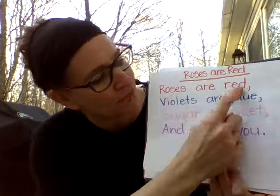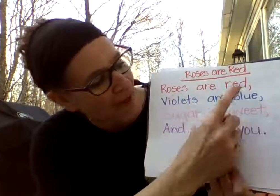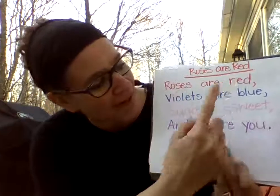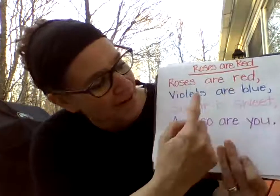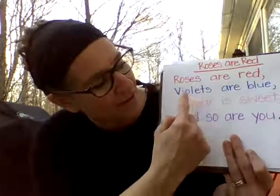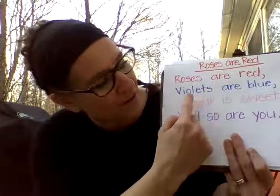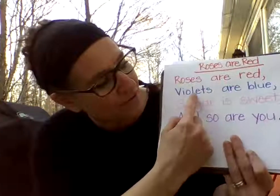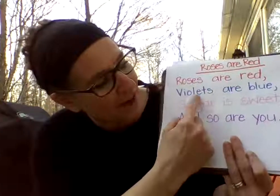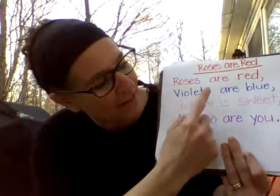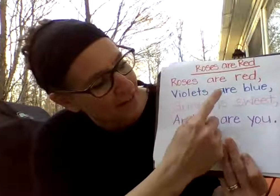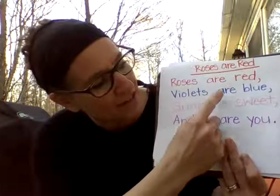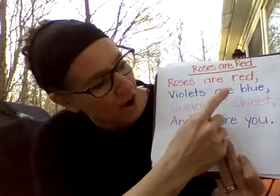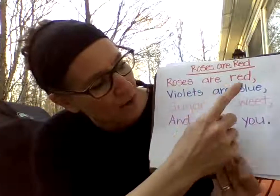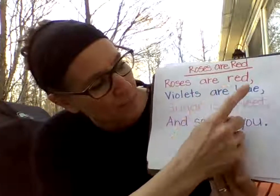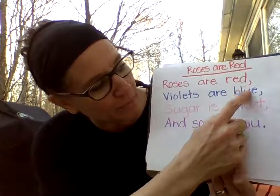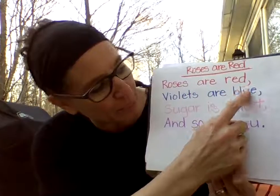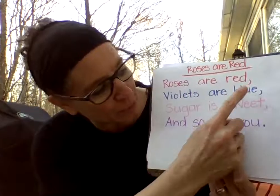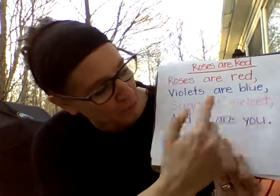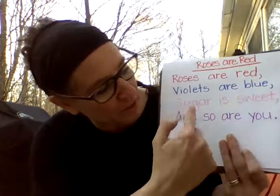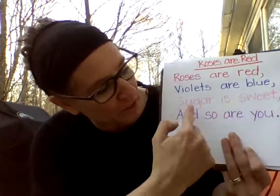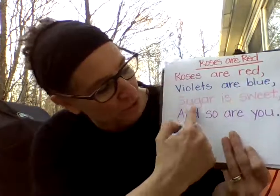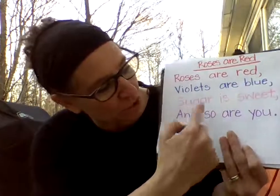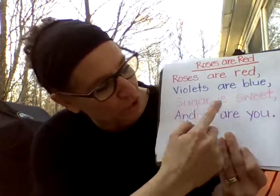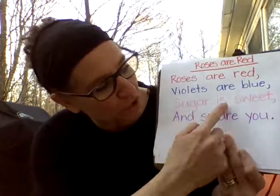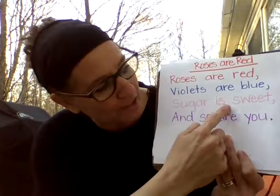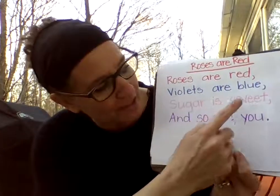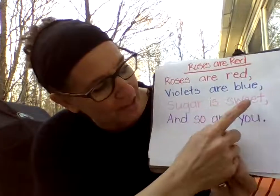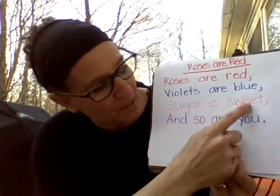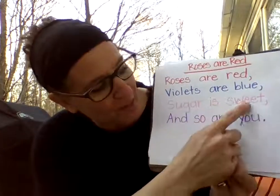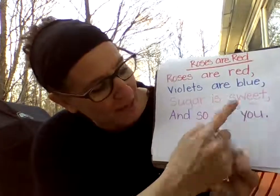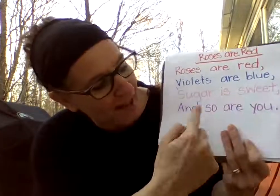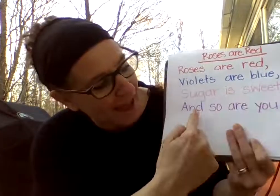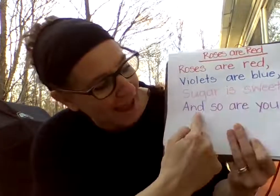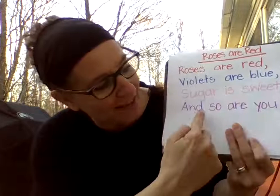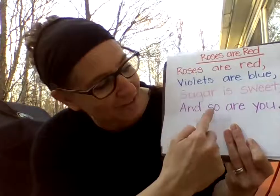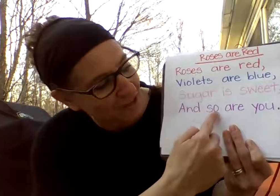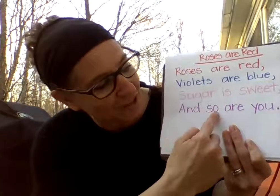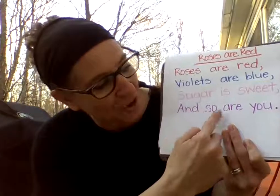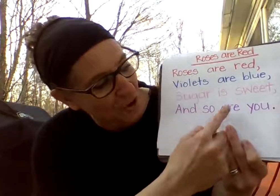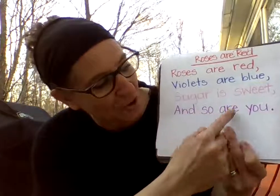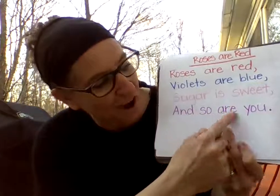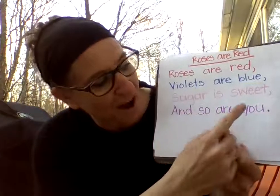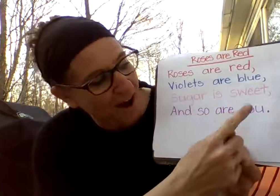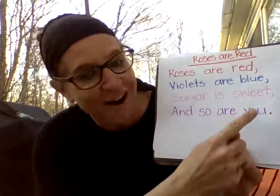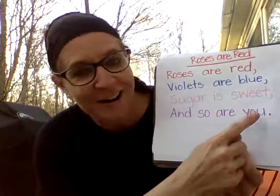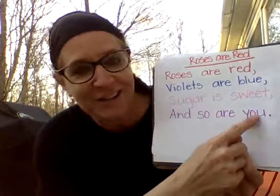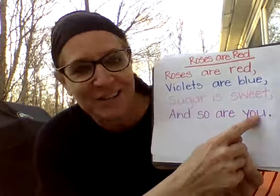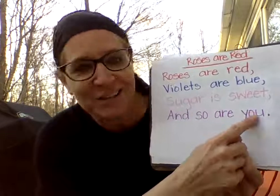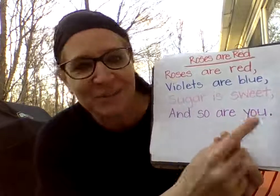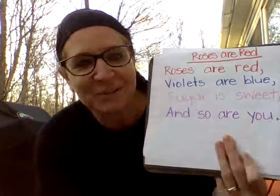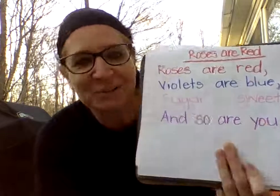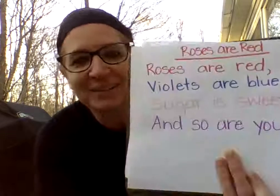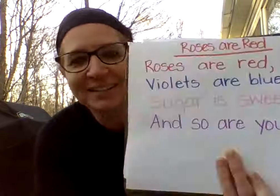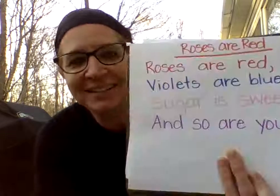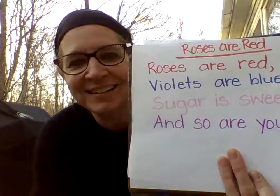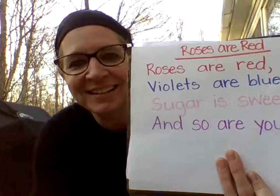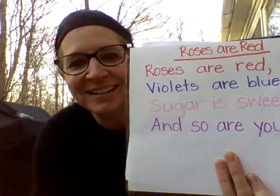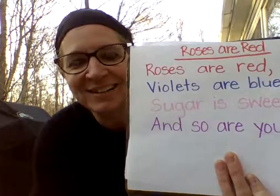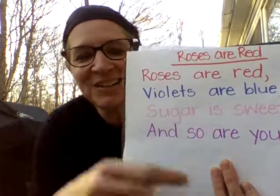red. Violets are blue. Sugar is sweet. And so are you. Your